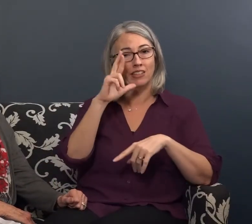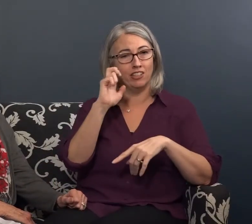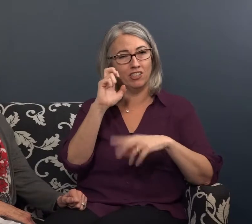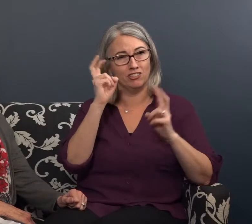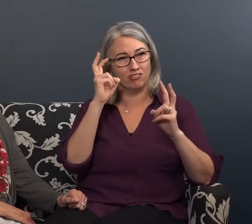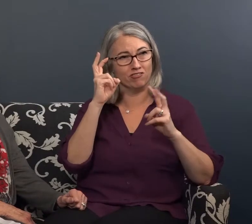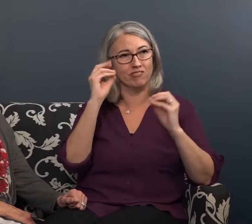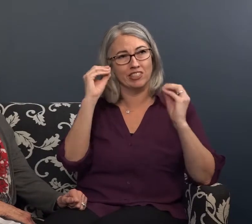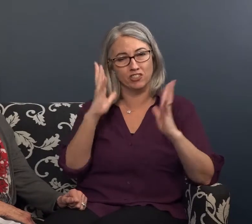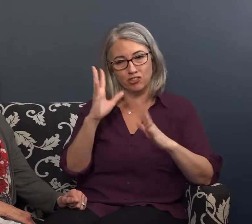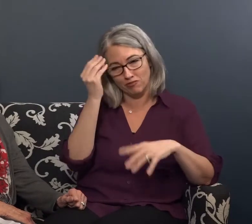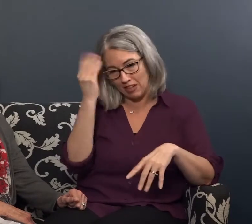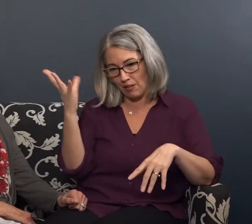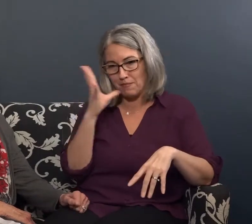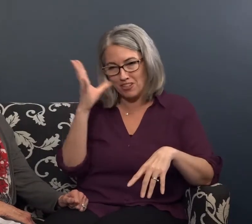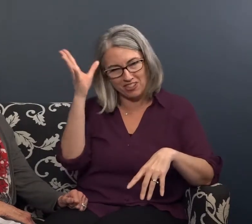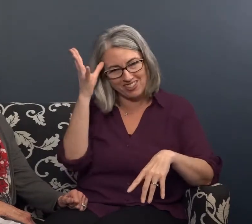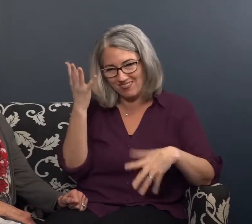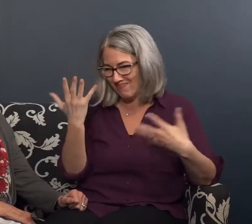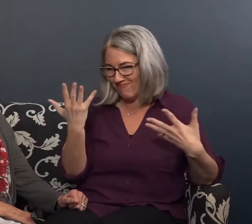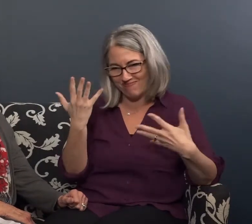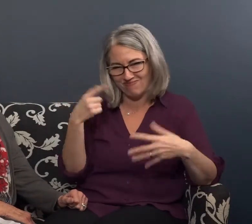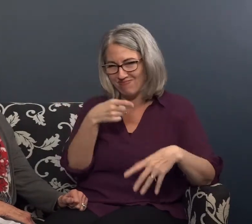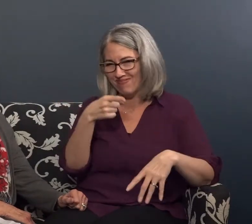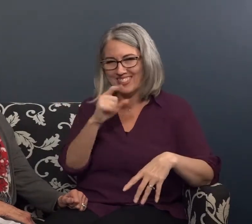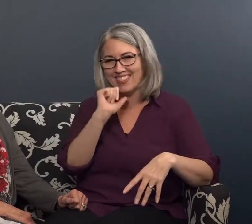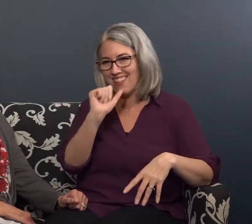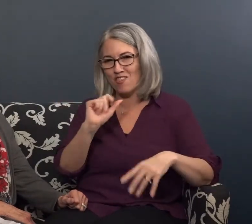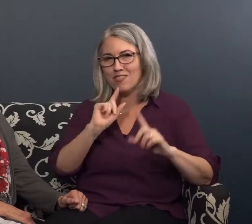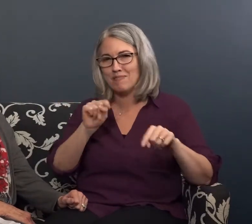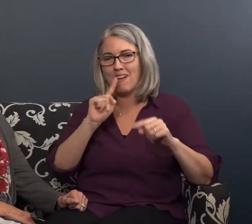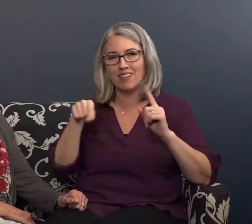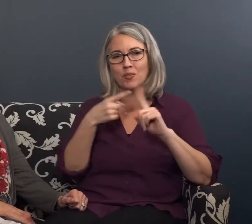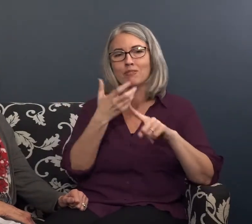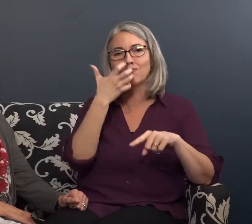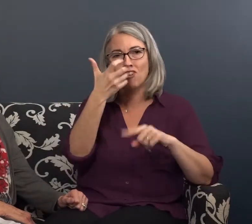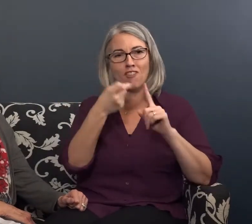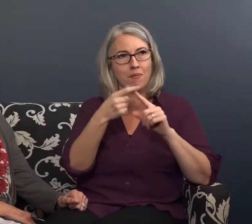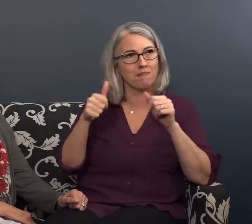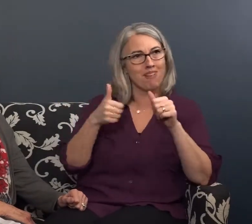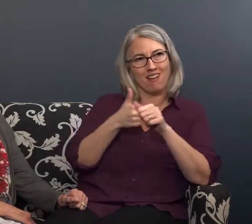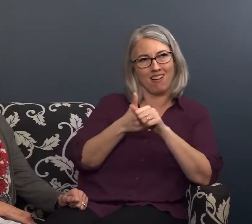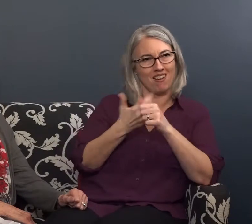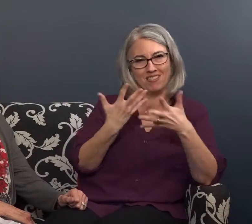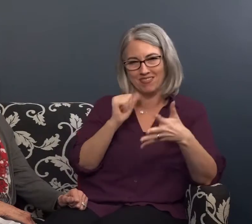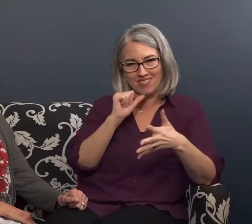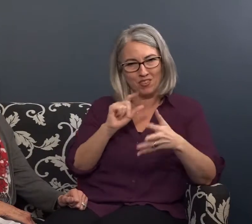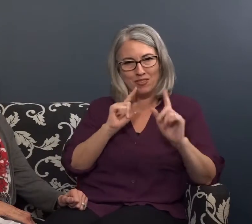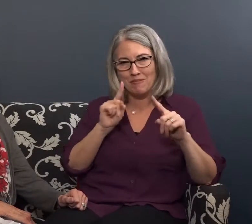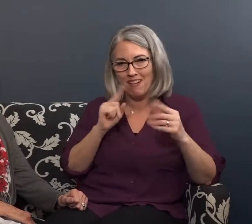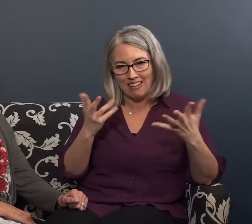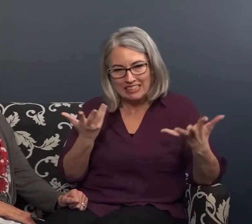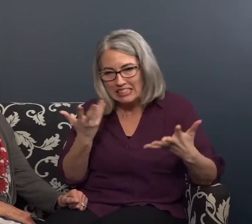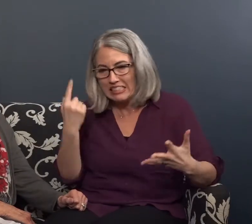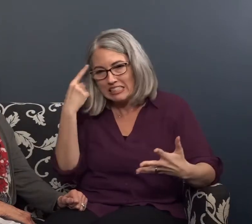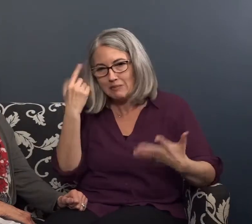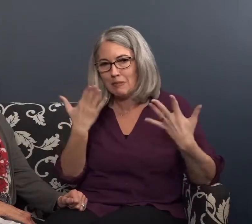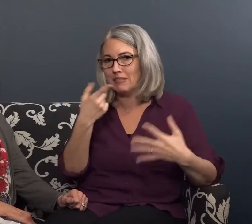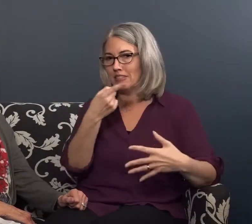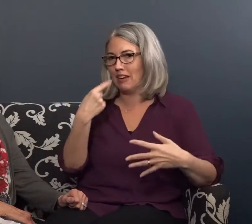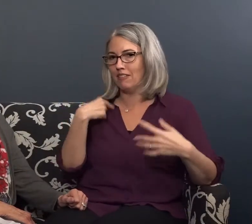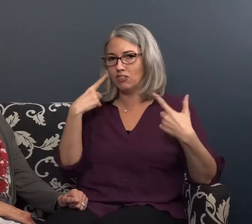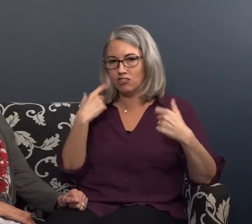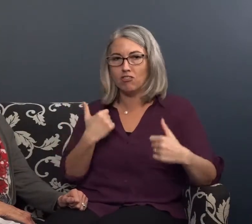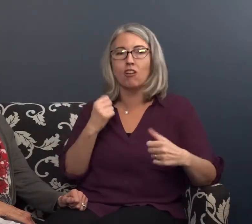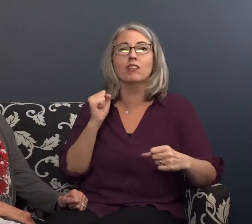maybe two give or take the daycare teacher told my parents that I was not responding when someone talked